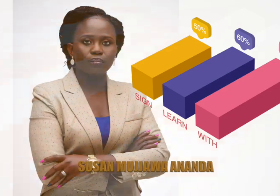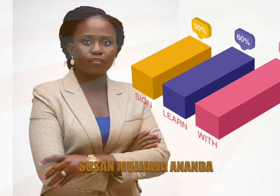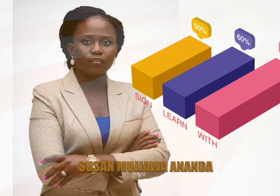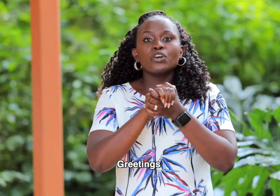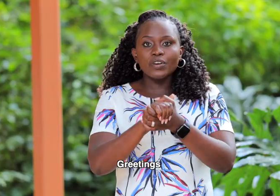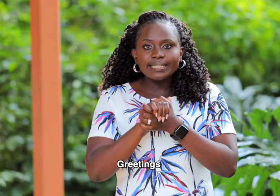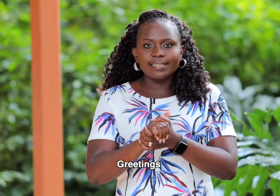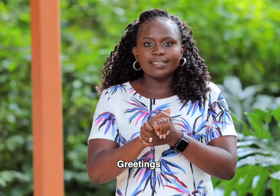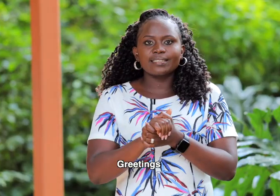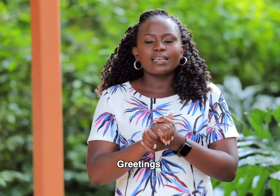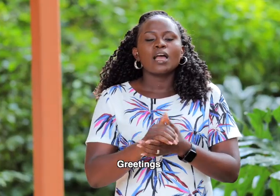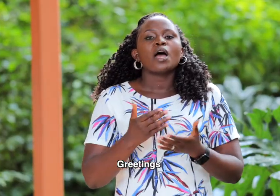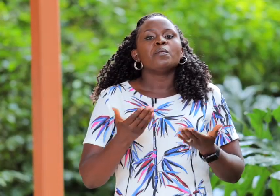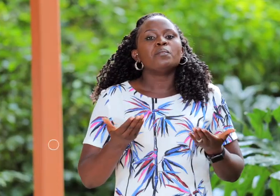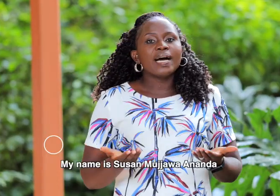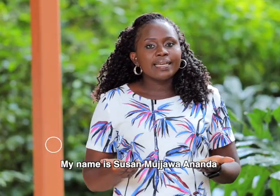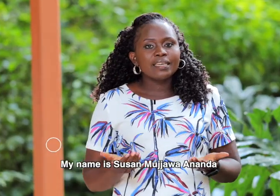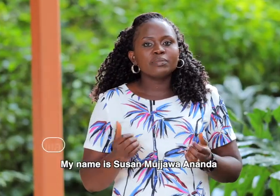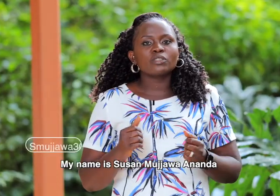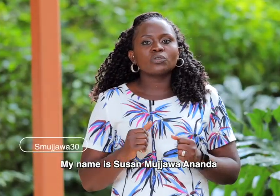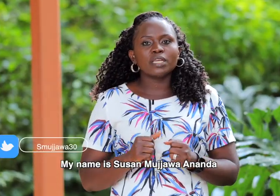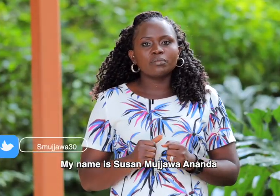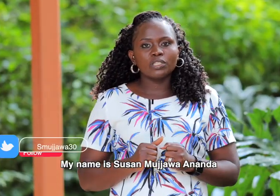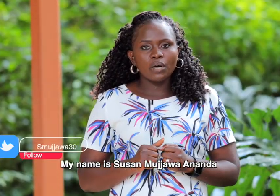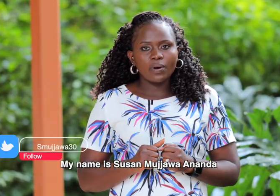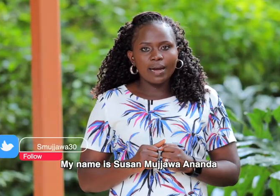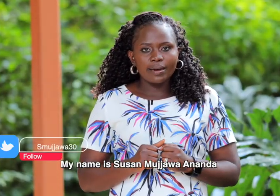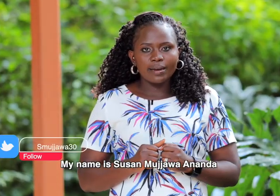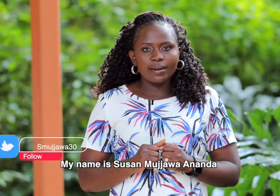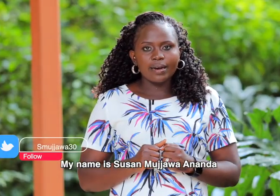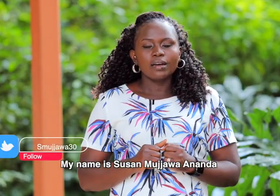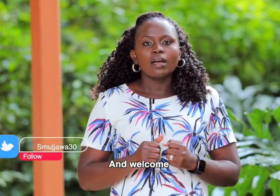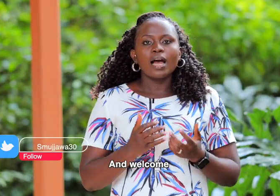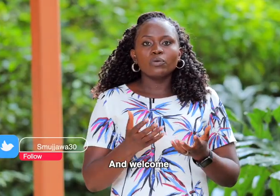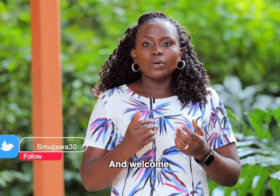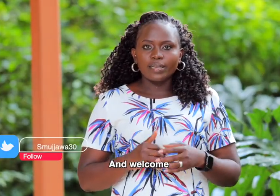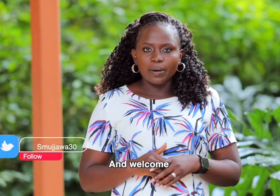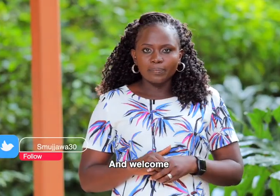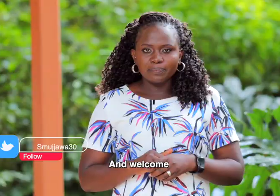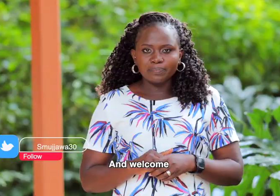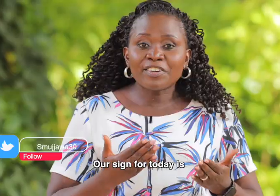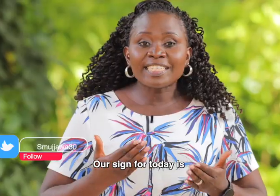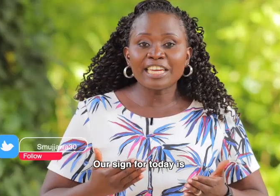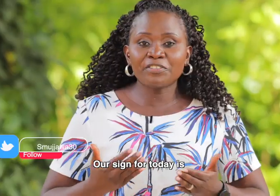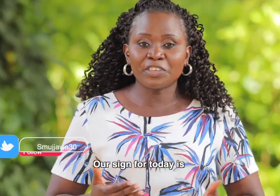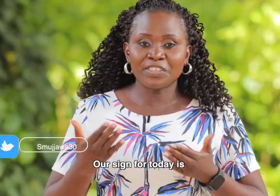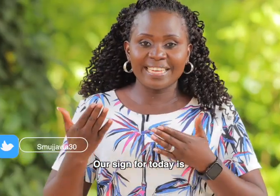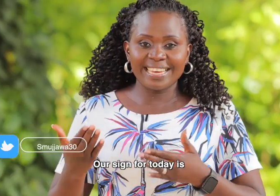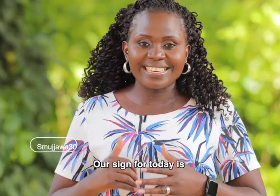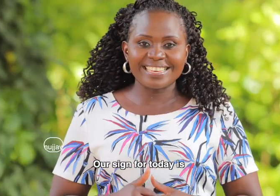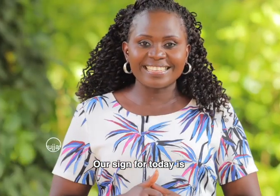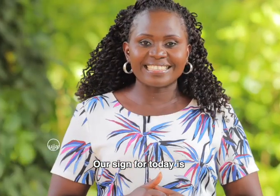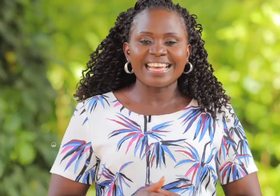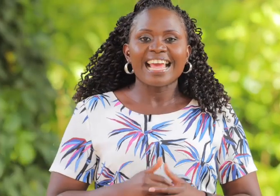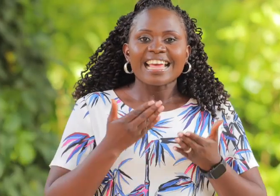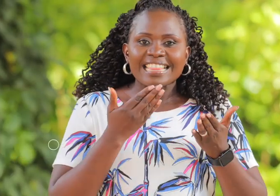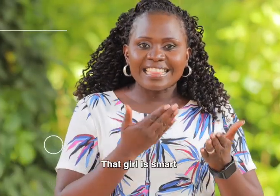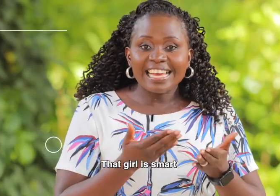greetings my name is Susan Mujawa Ananda and welcome our sign for today is that